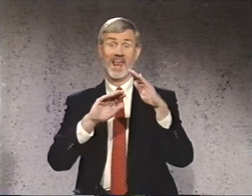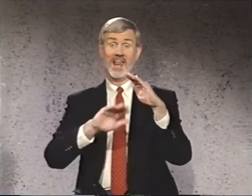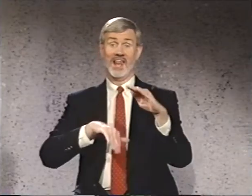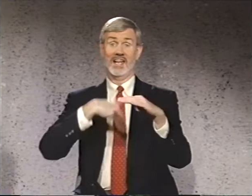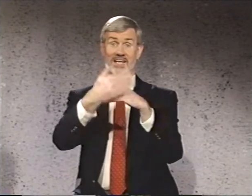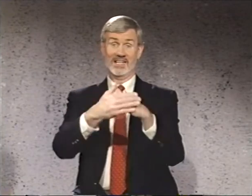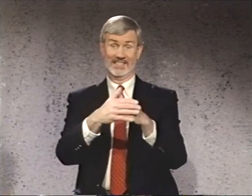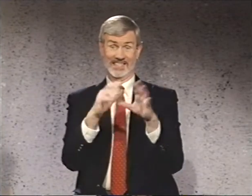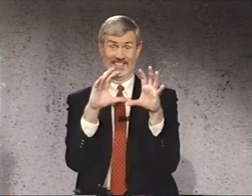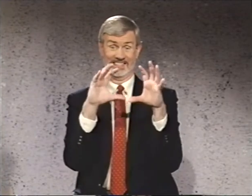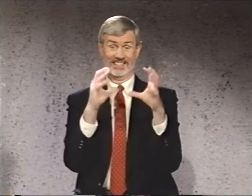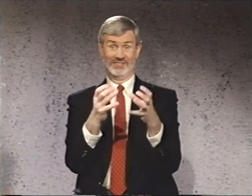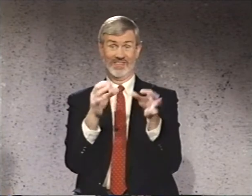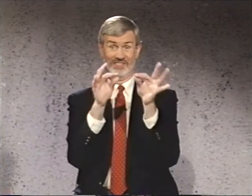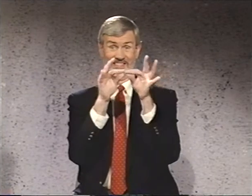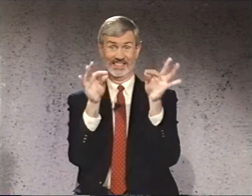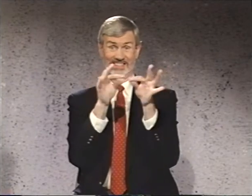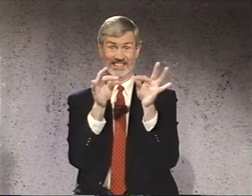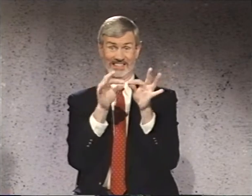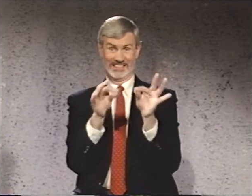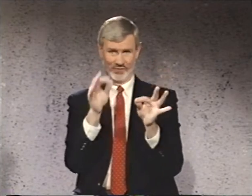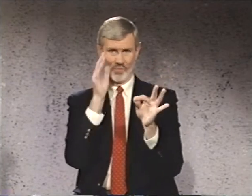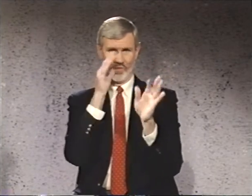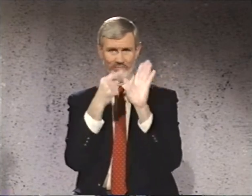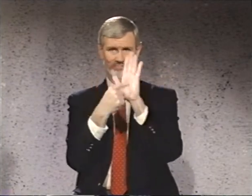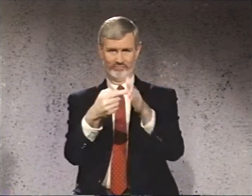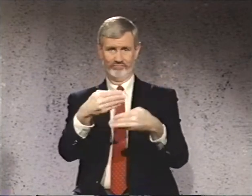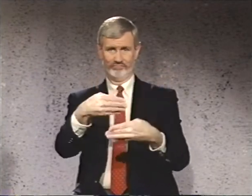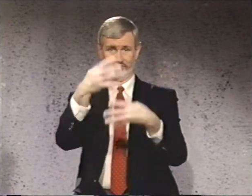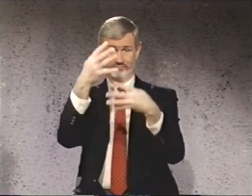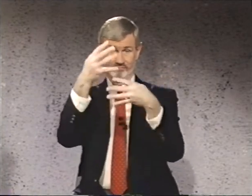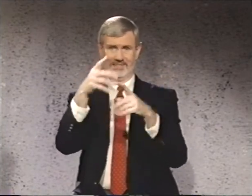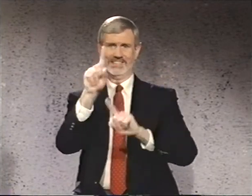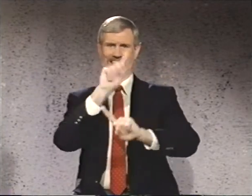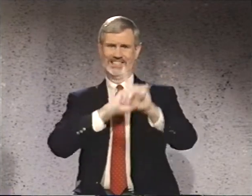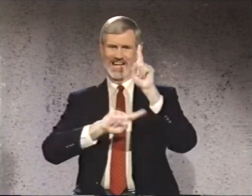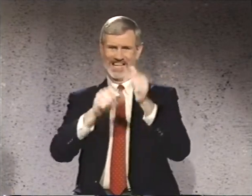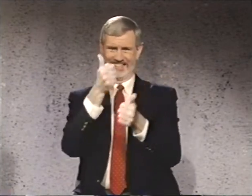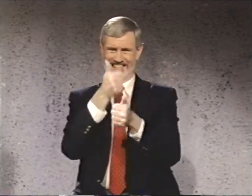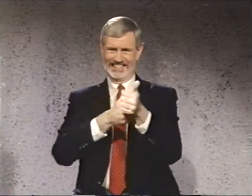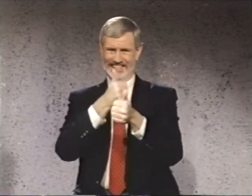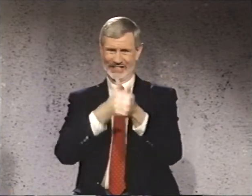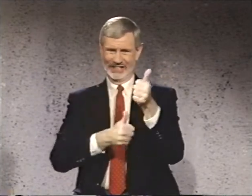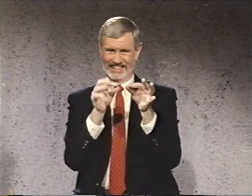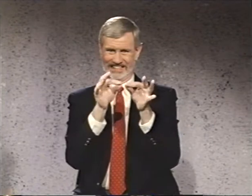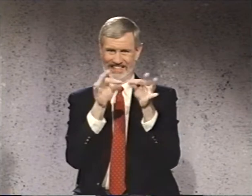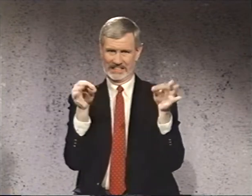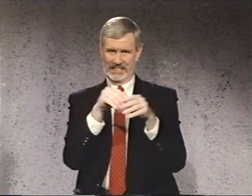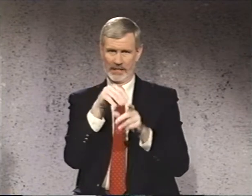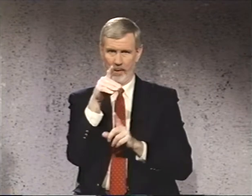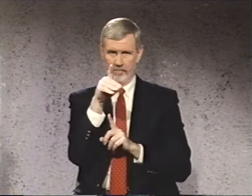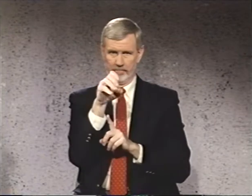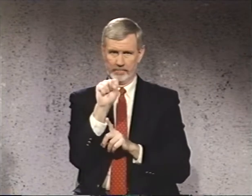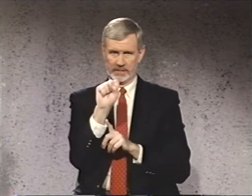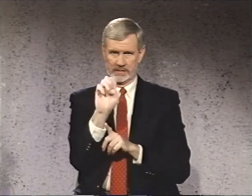Next, a series of sentences will be displayed. Sign each sentence in PSE